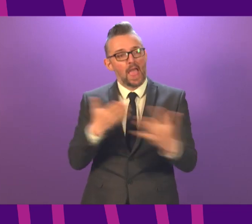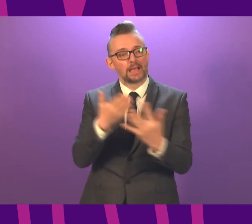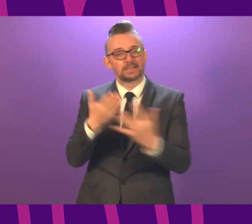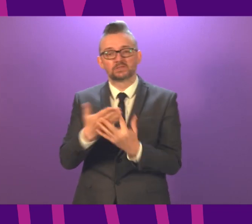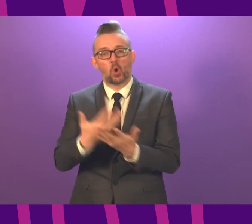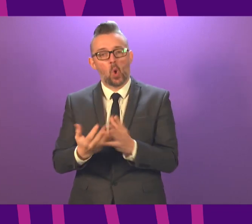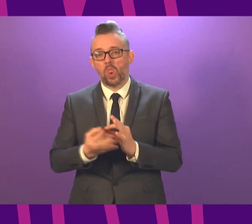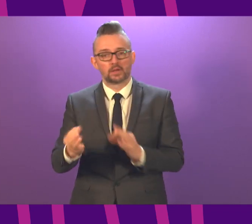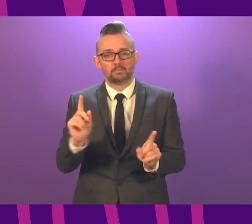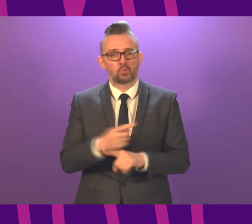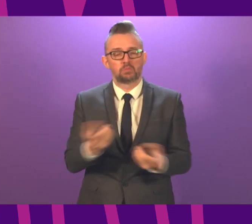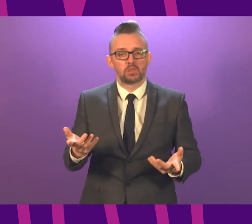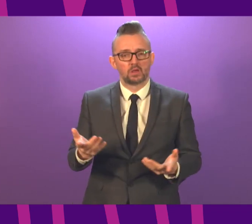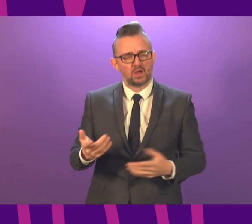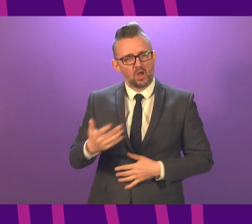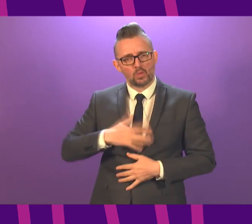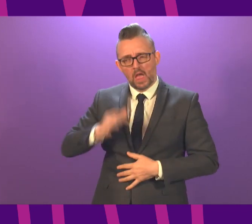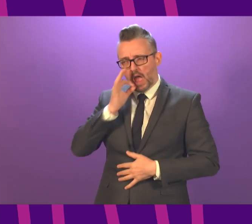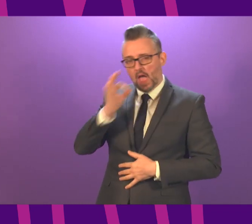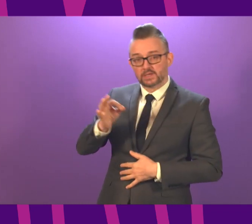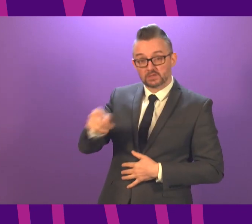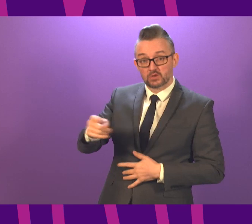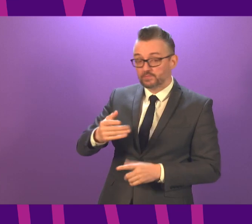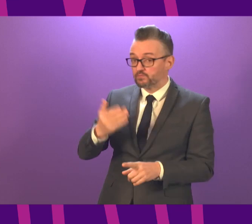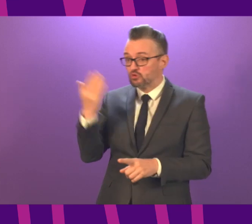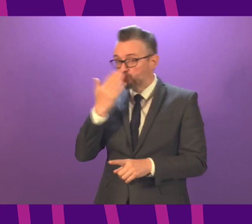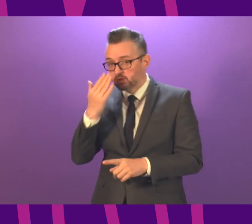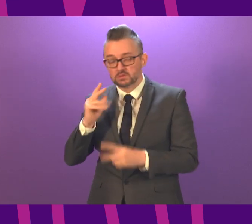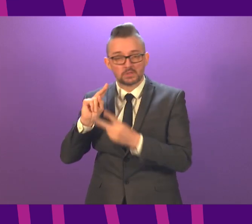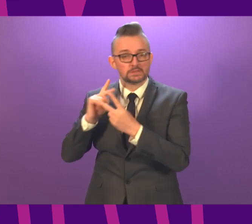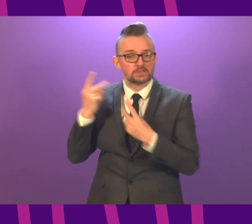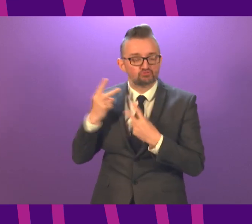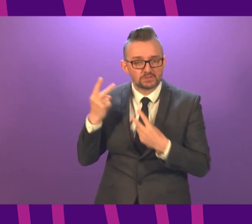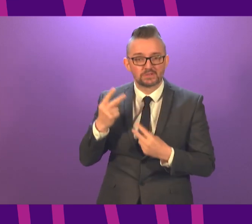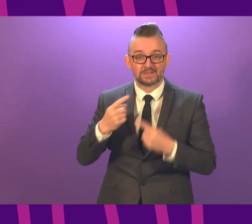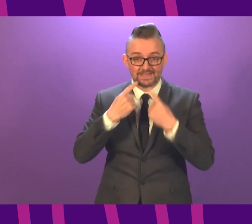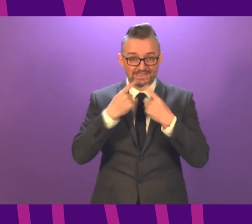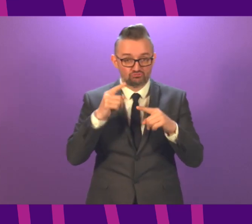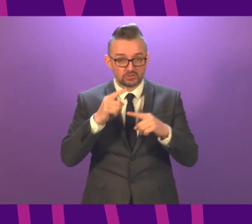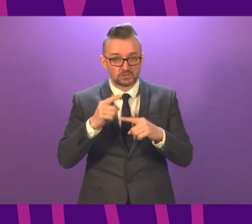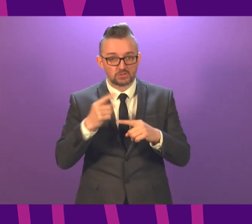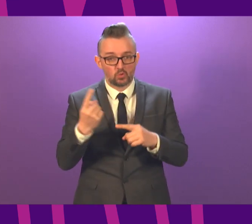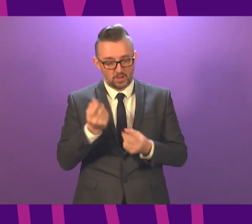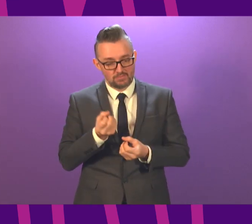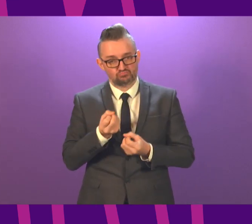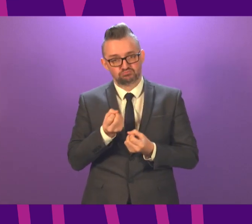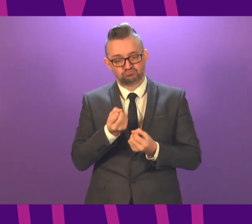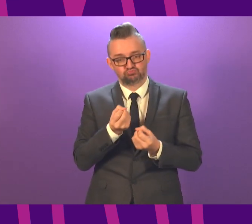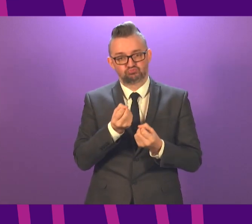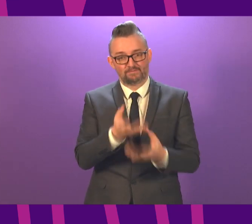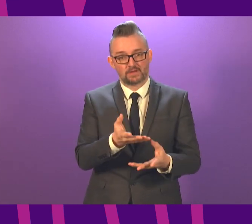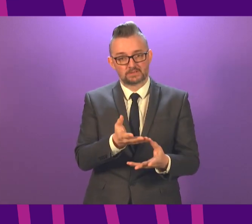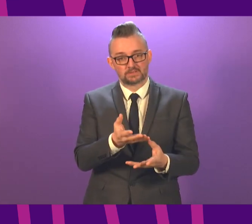learning already? Can I also ask the First Minister if it is schools, nurseries and teachers themselves who will provide for the children of key workers,